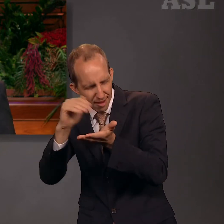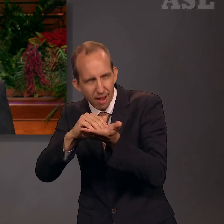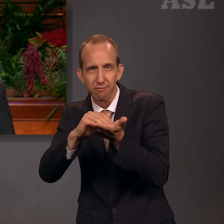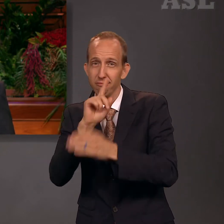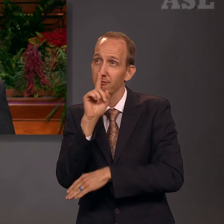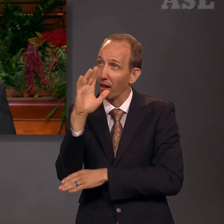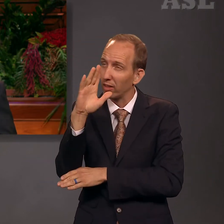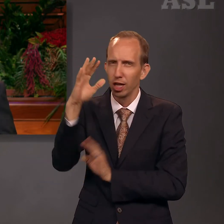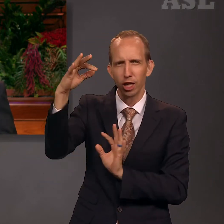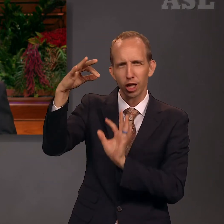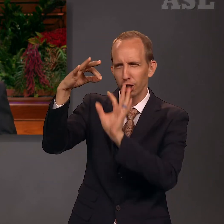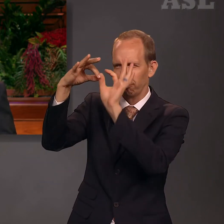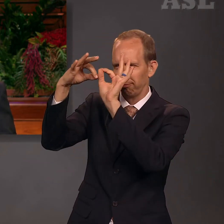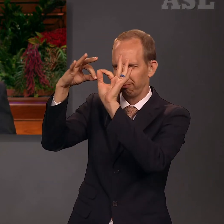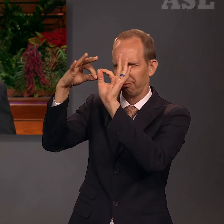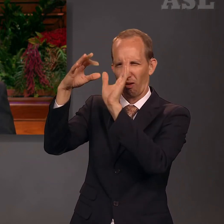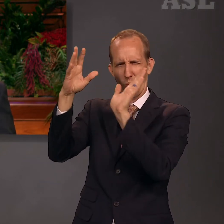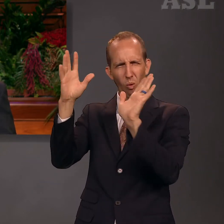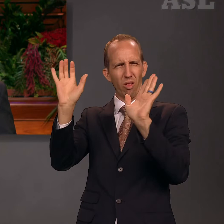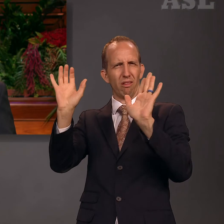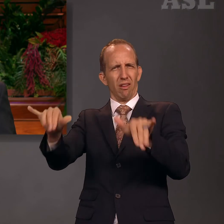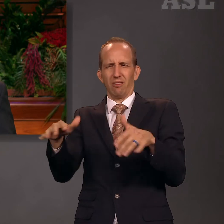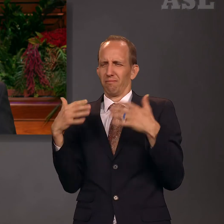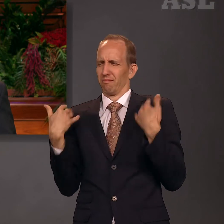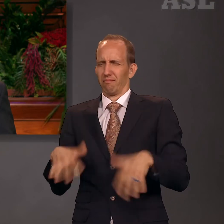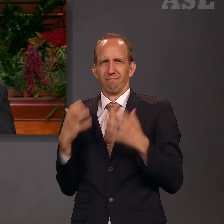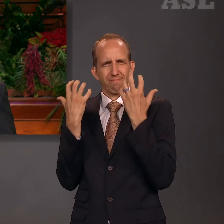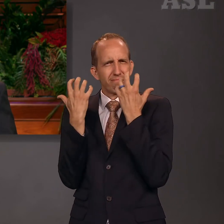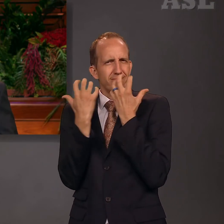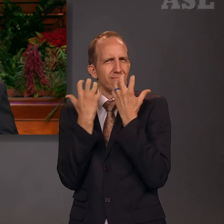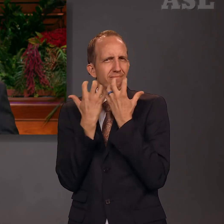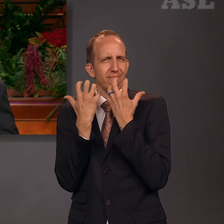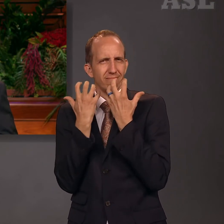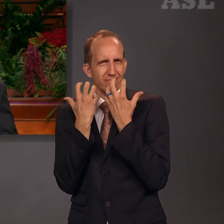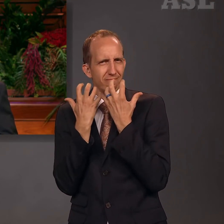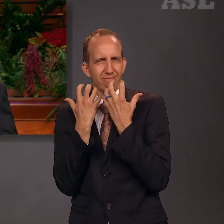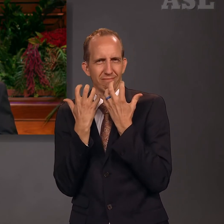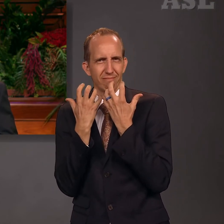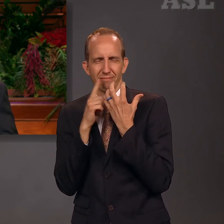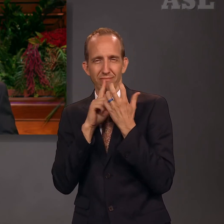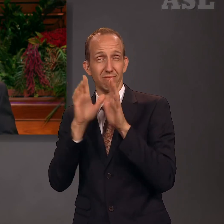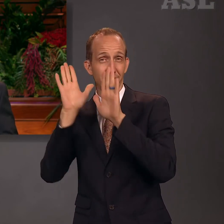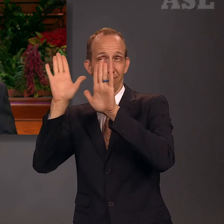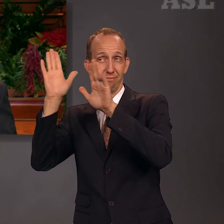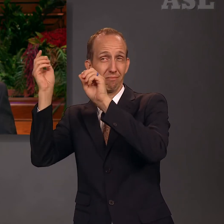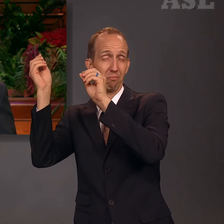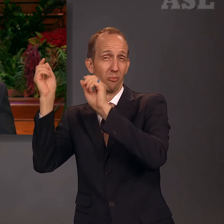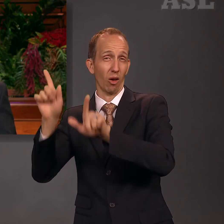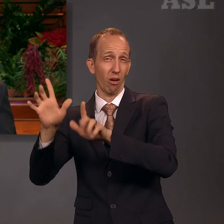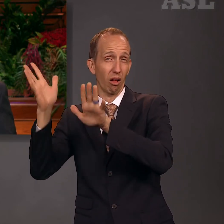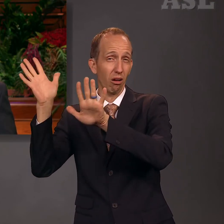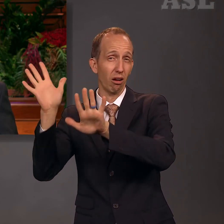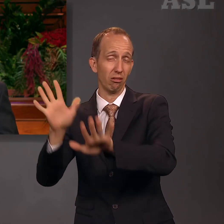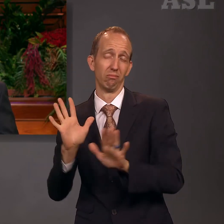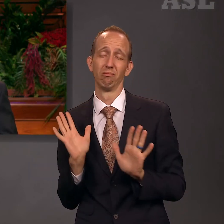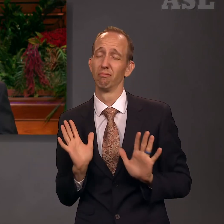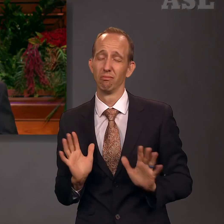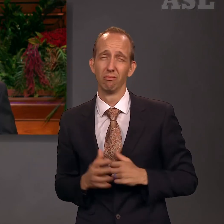covenant every week as we take the sacrament. This, too, is a miracle. Brothers and